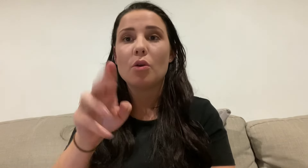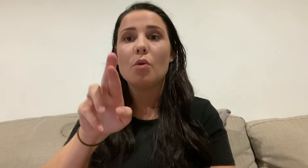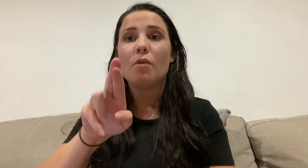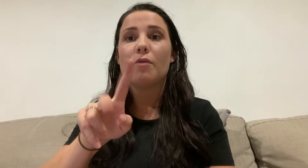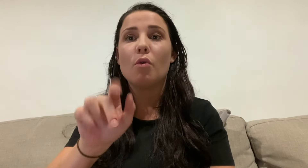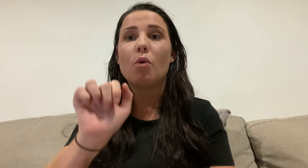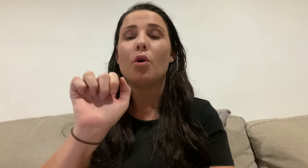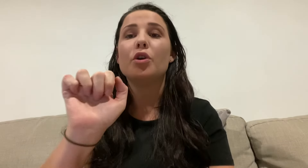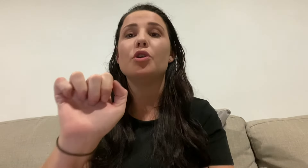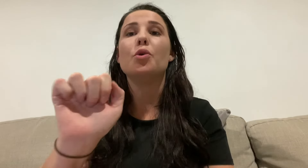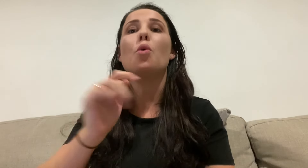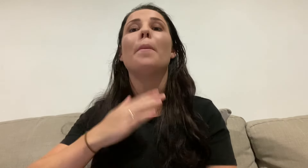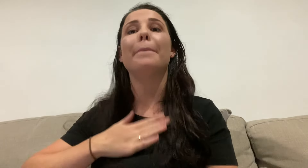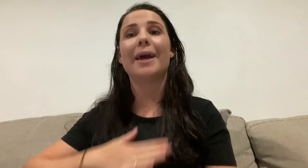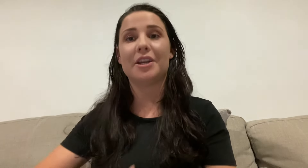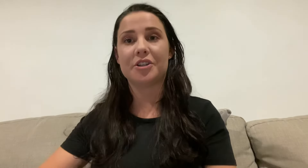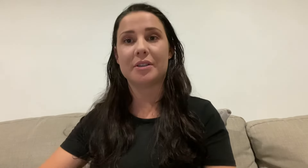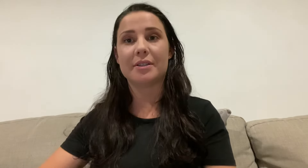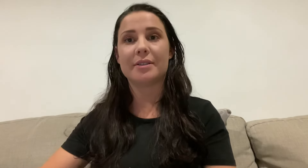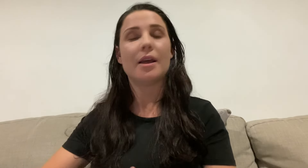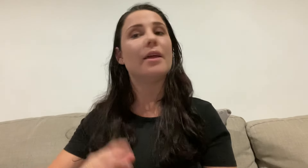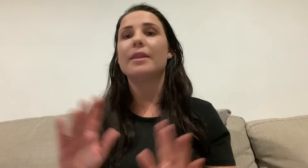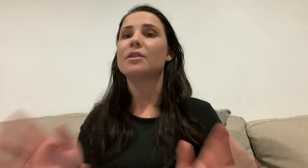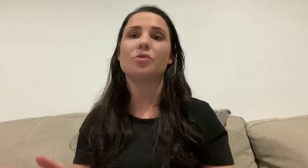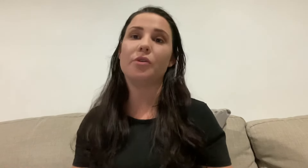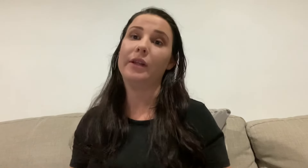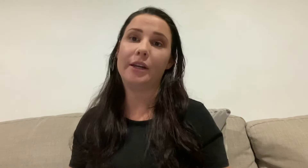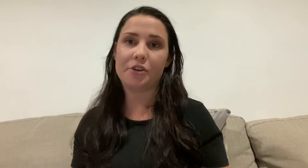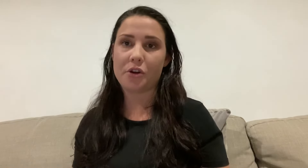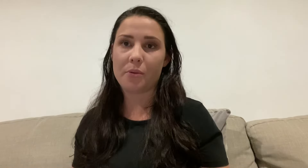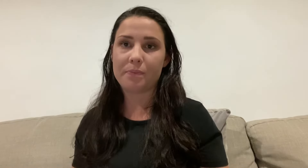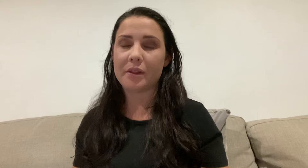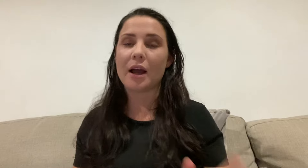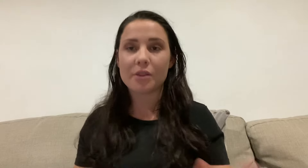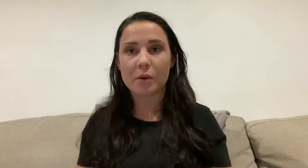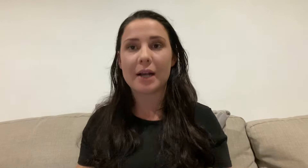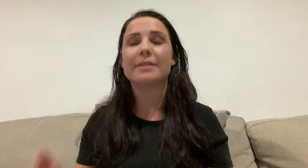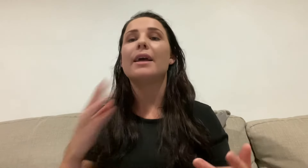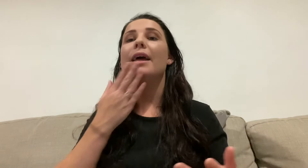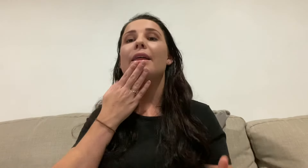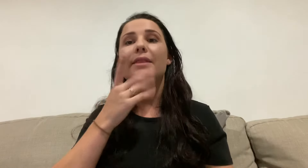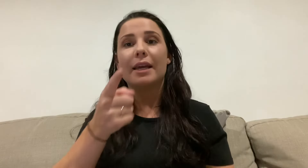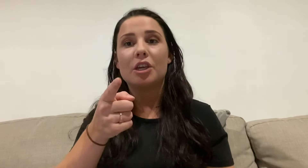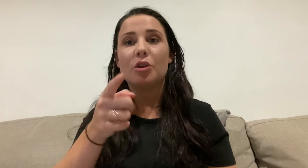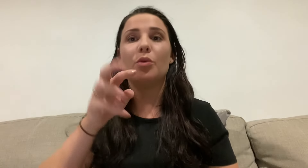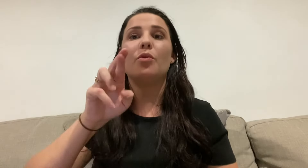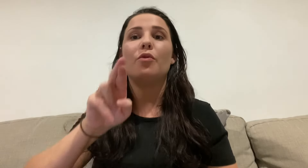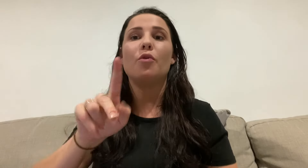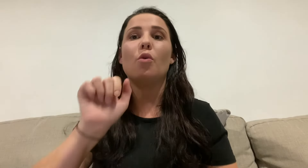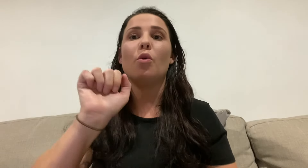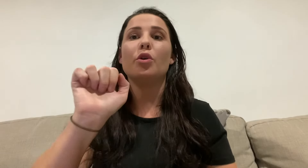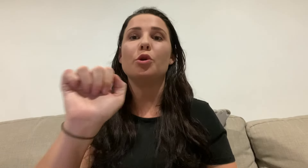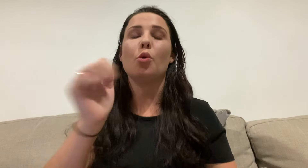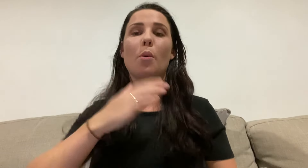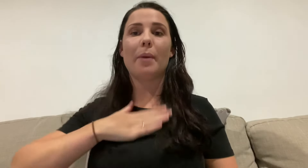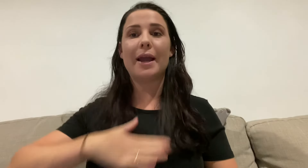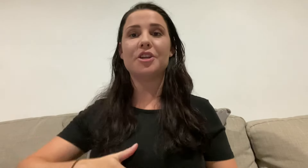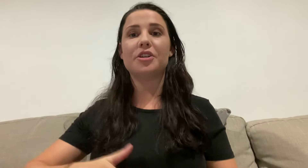for your patience. That's all you really need to know. Otherwise, thank you for your patience